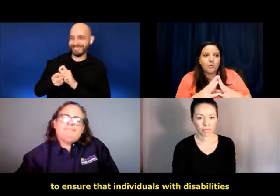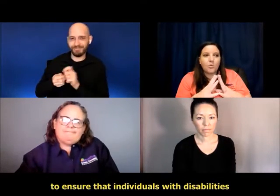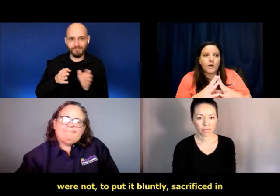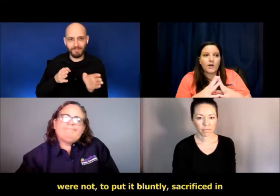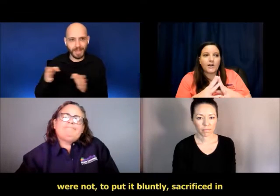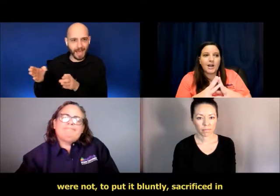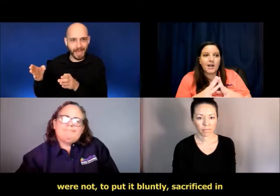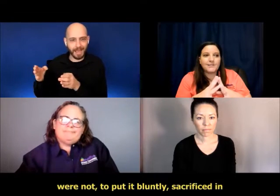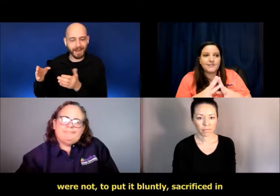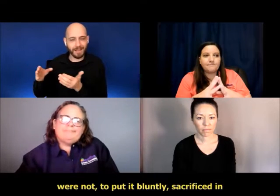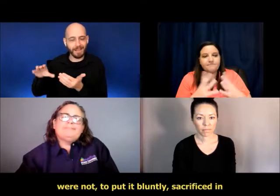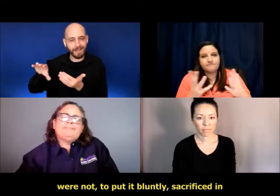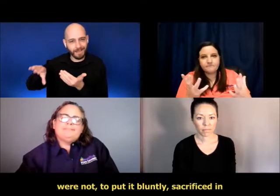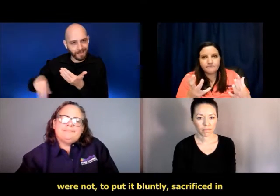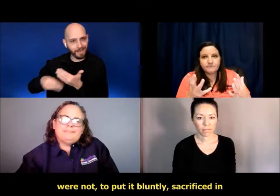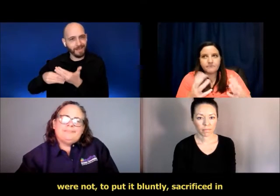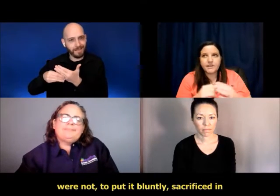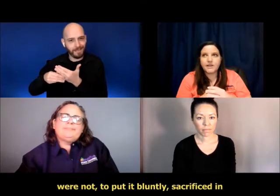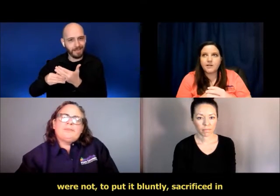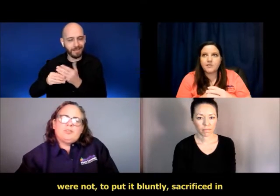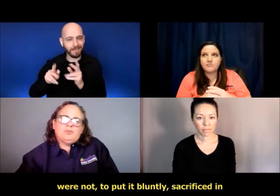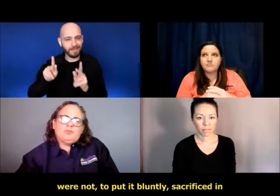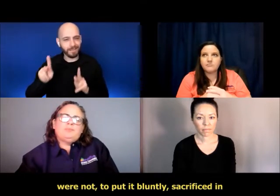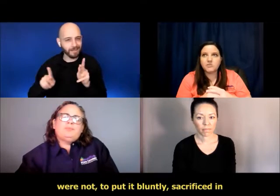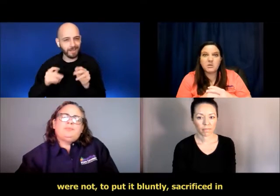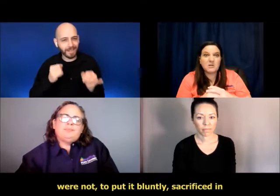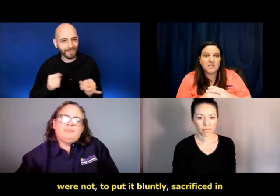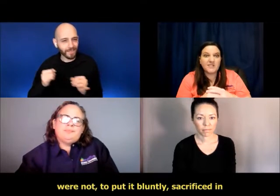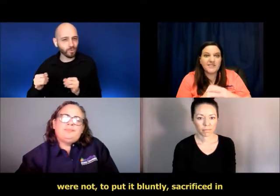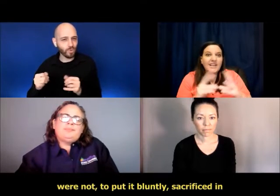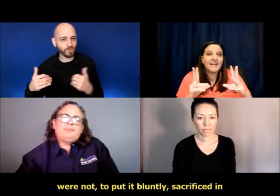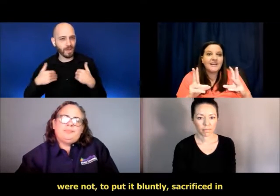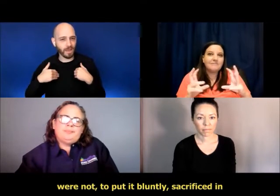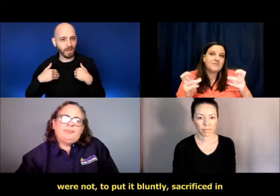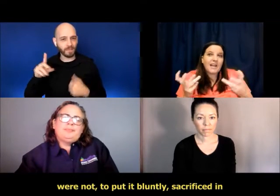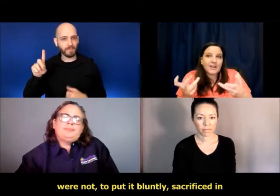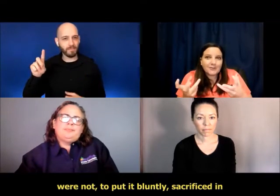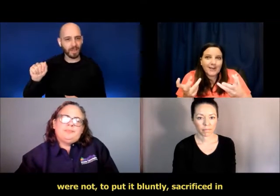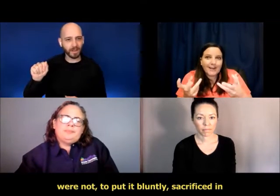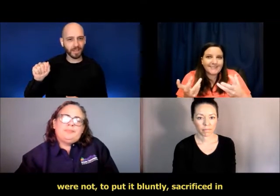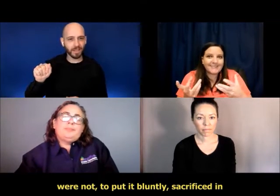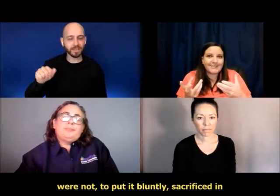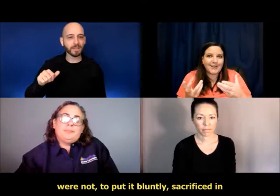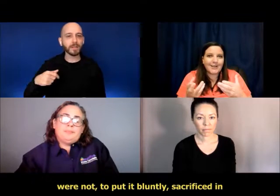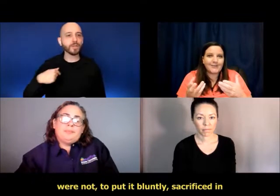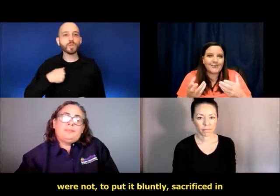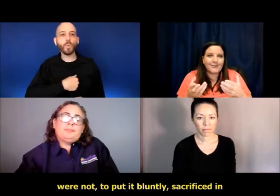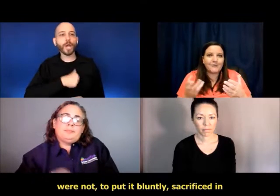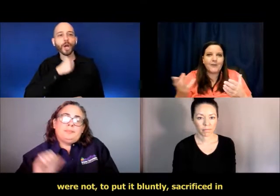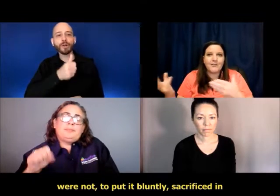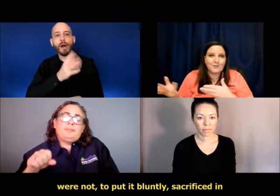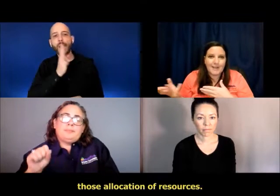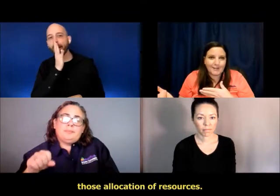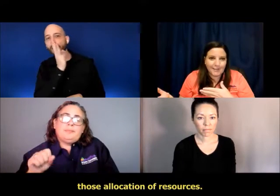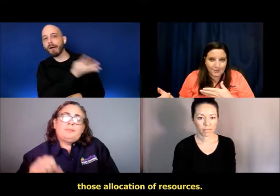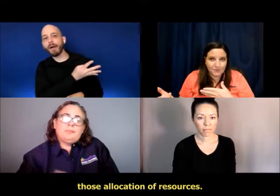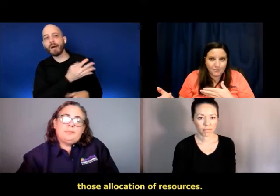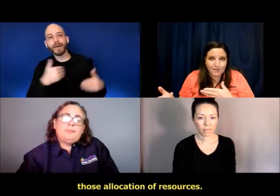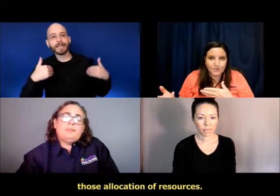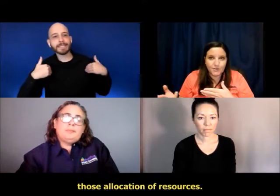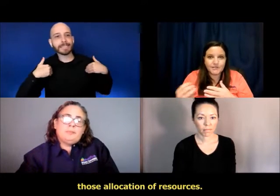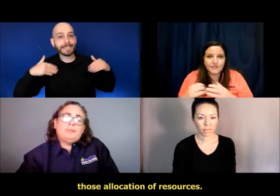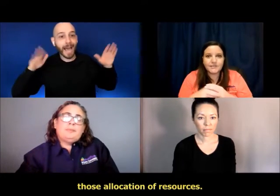um, were not, um, to put it bluntly, sacrificed, uh, but in those